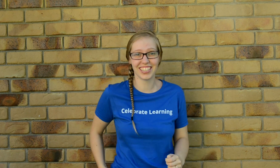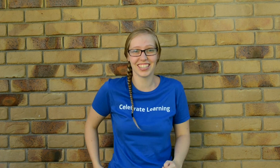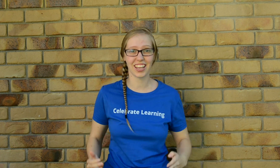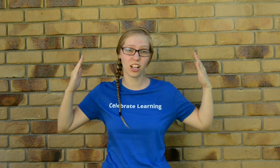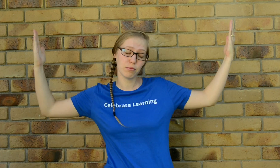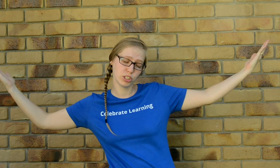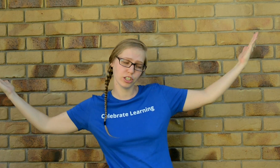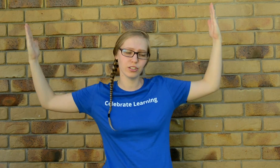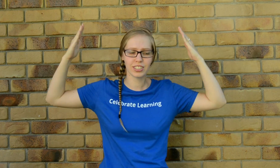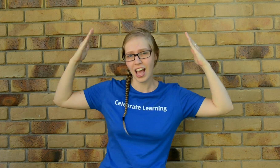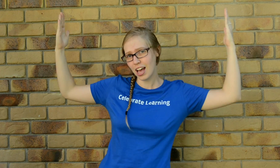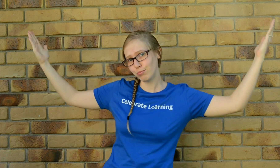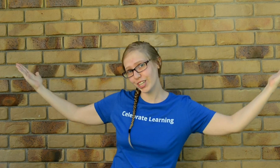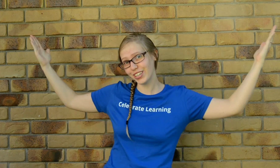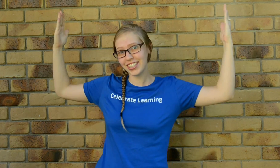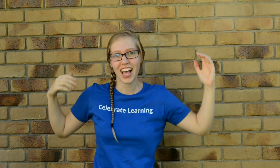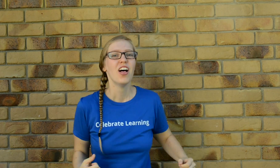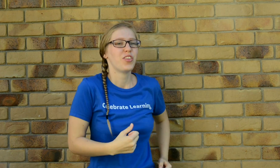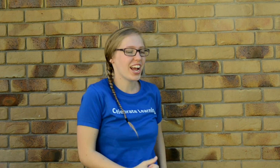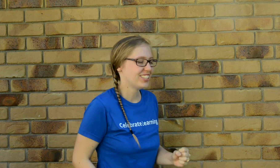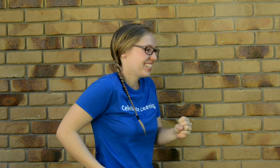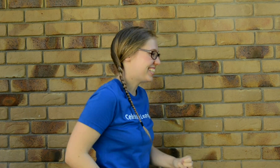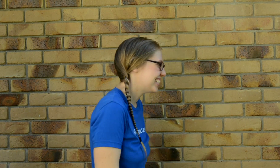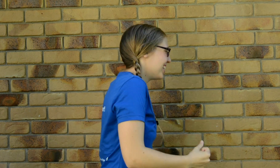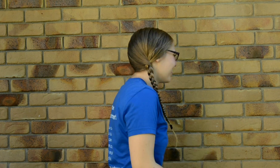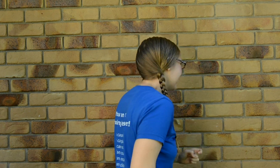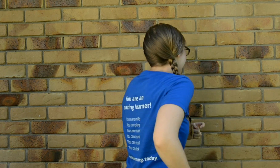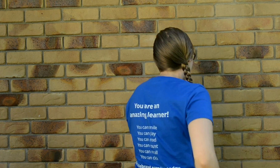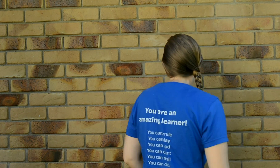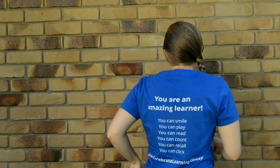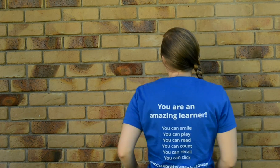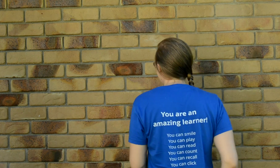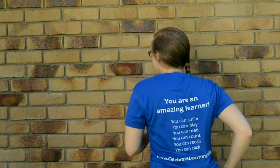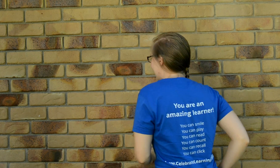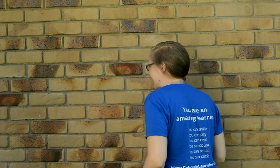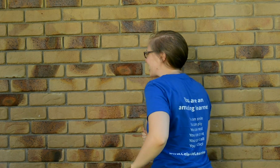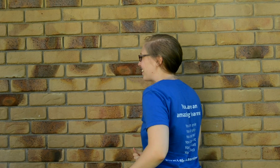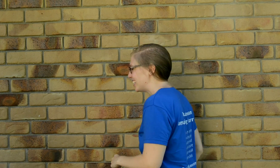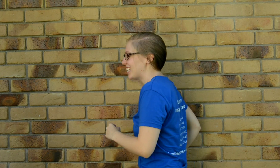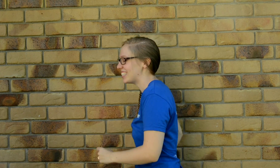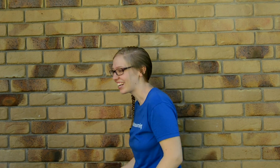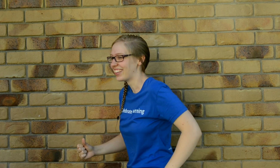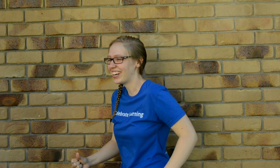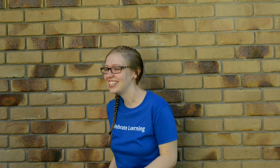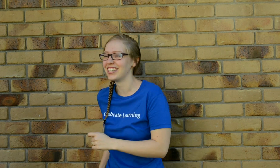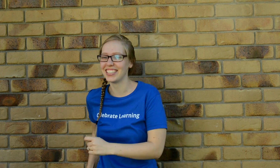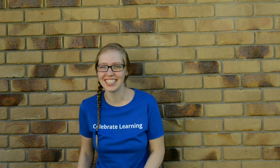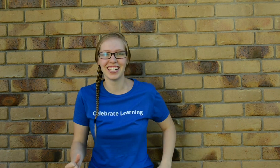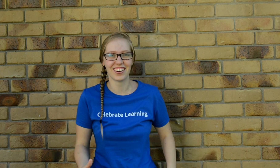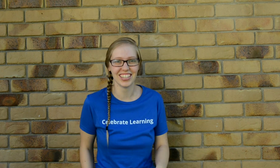in a circle! Obtuse! Obtuse! 360 degrees in a circle! 360 degrees in a circle! 360 degrees